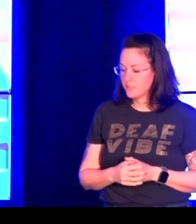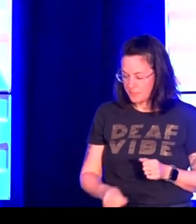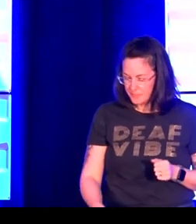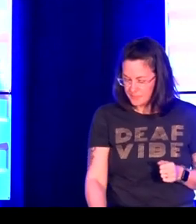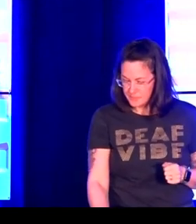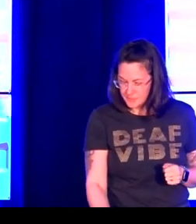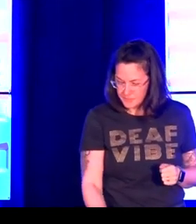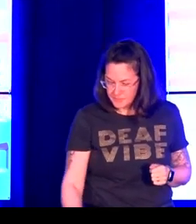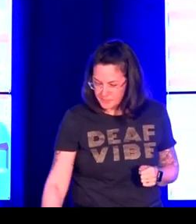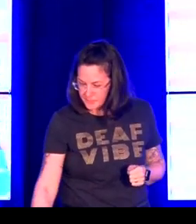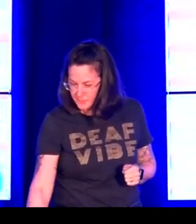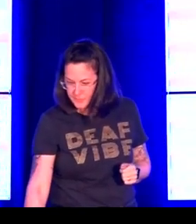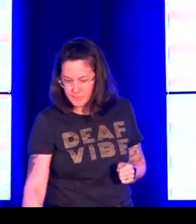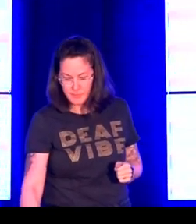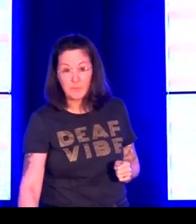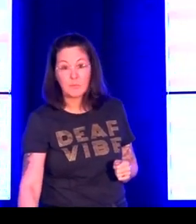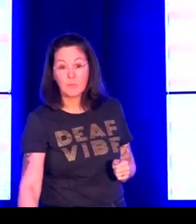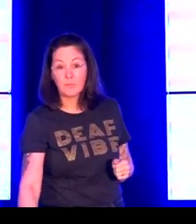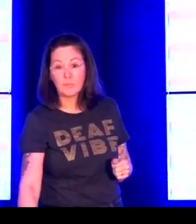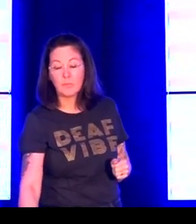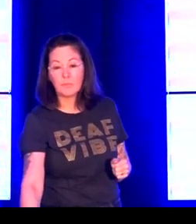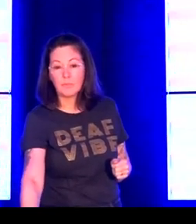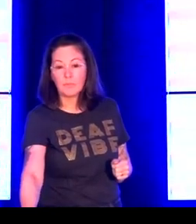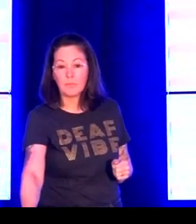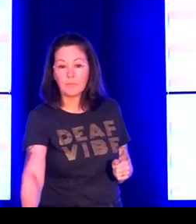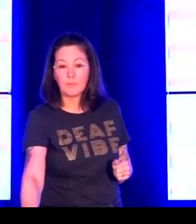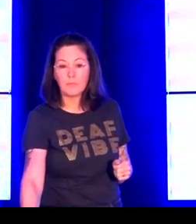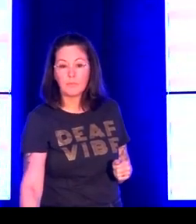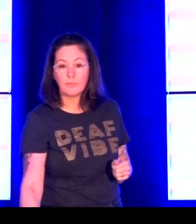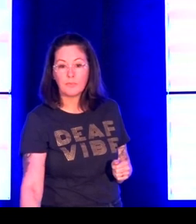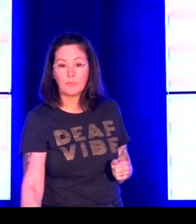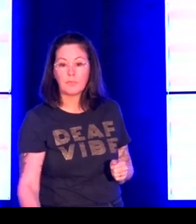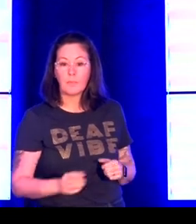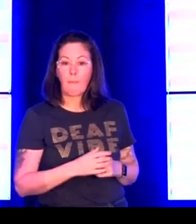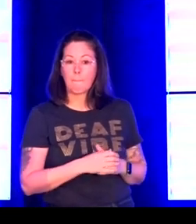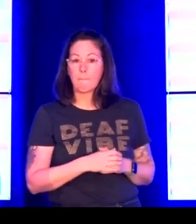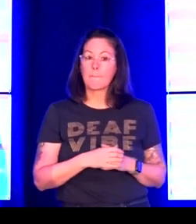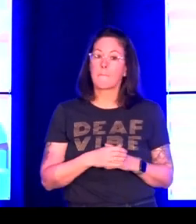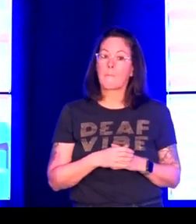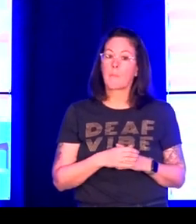bodies, involve all deaf bodies, involve all bodies. lip